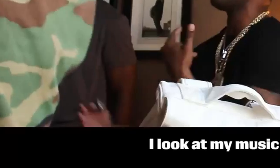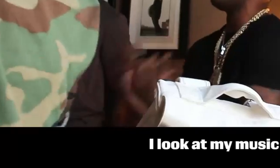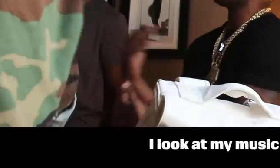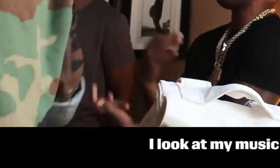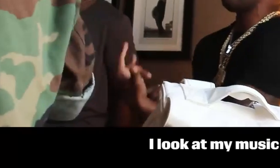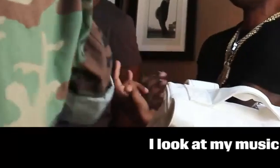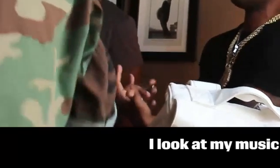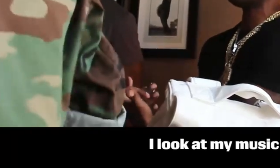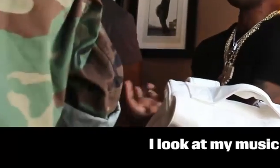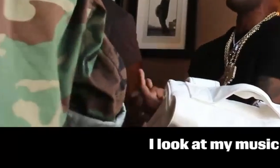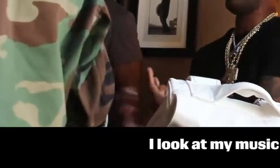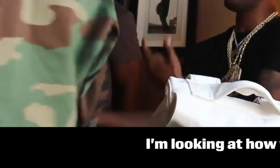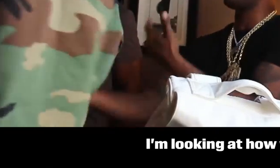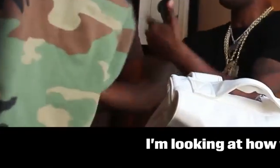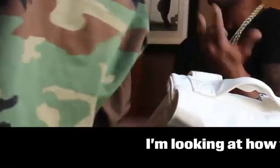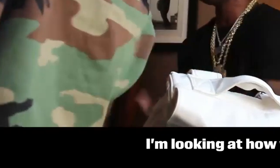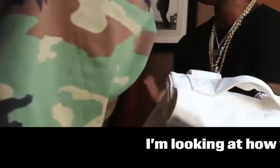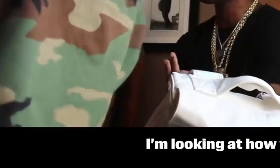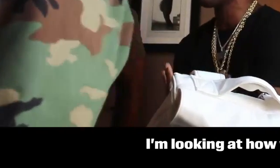I'm looking at my music different now. I'm looking at how we do the show.